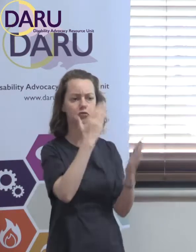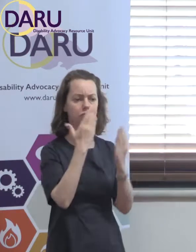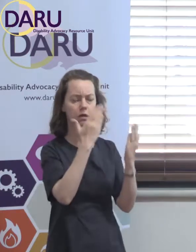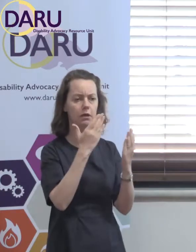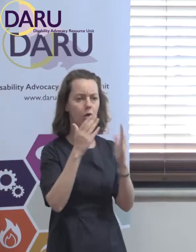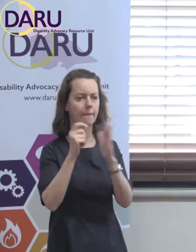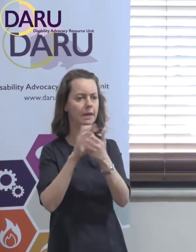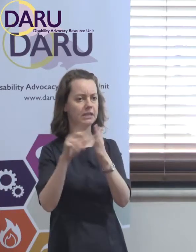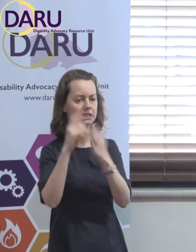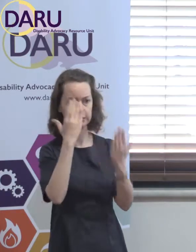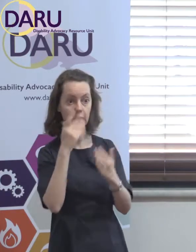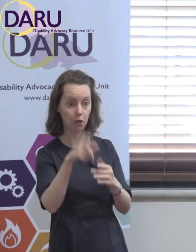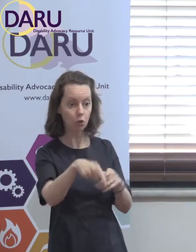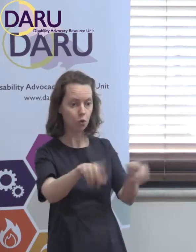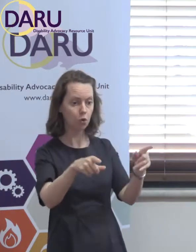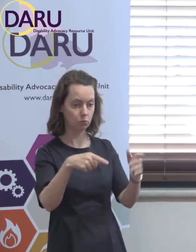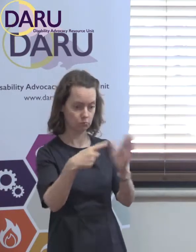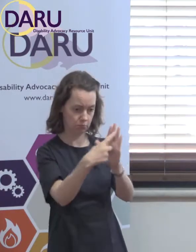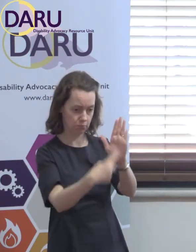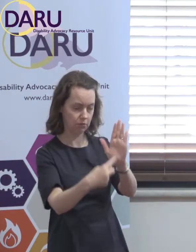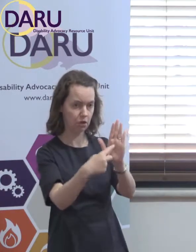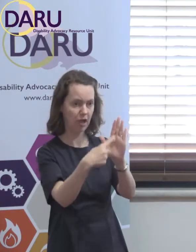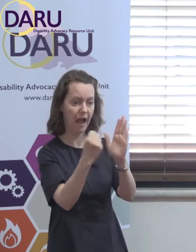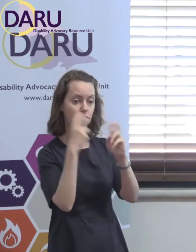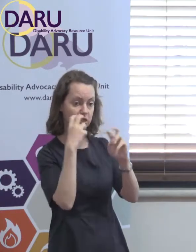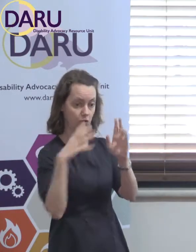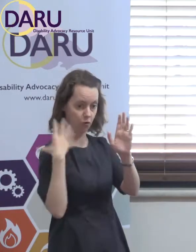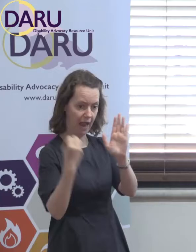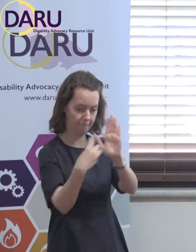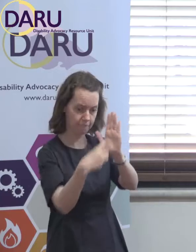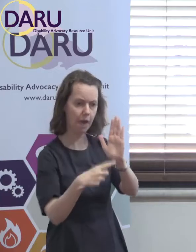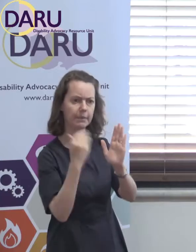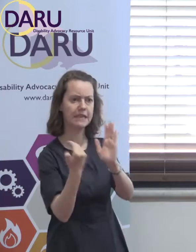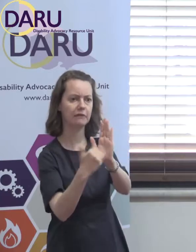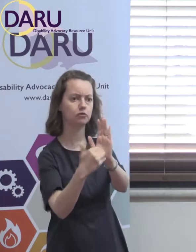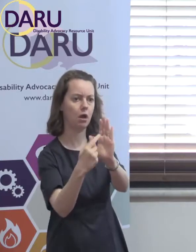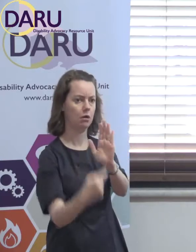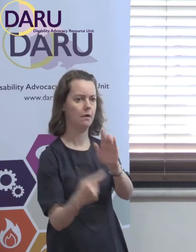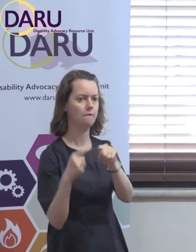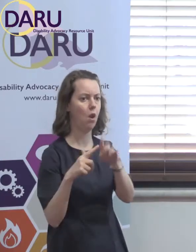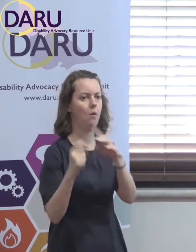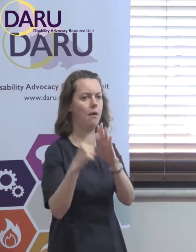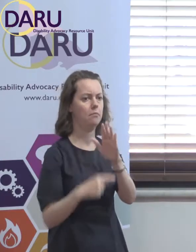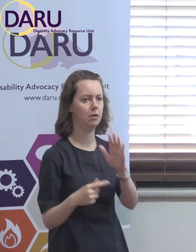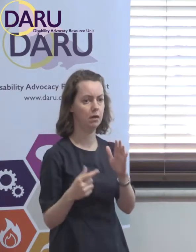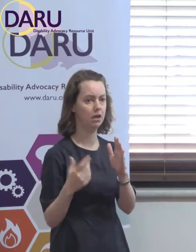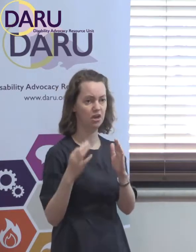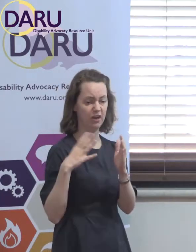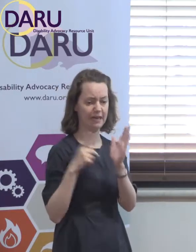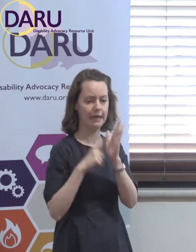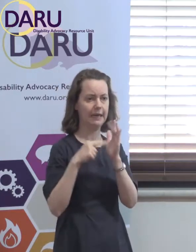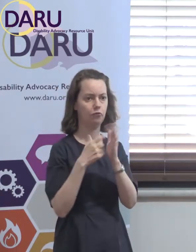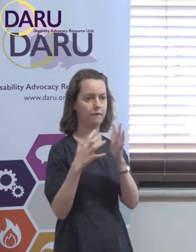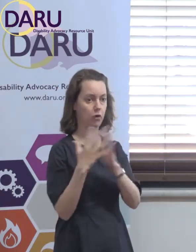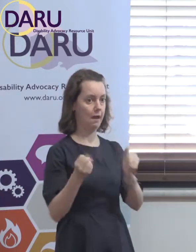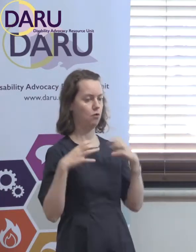PhD students to pick up and do some more research on advocacy, and he's done... I mean, they almost don't have to do a literature review to start. He's